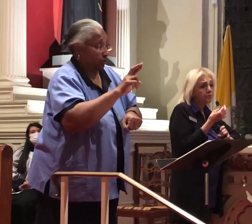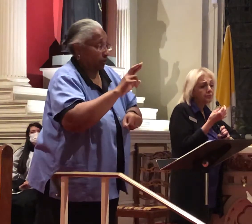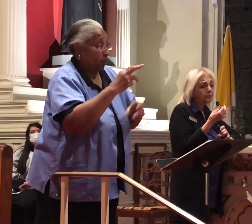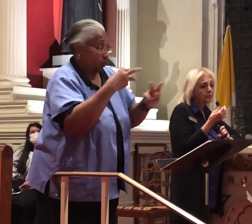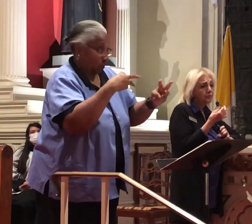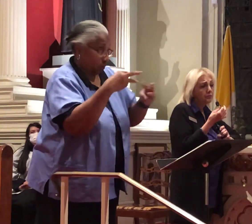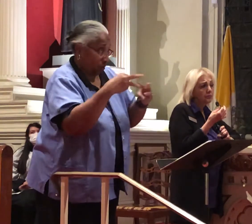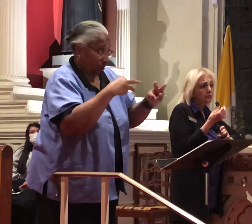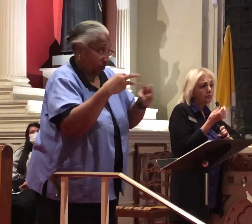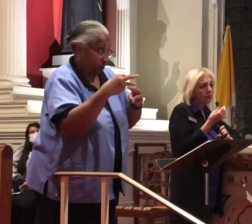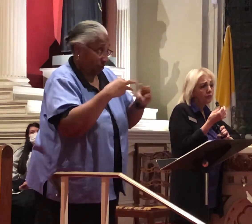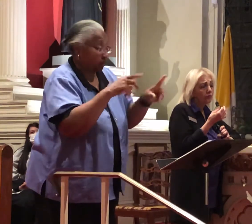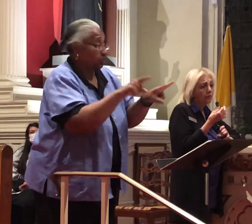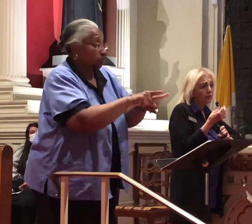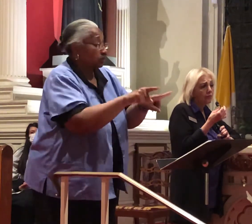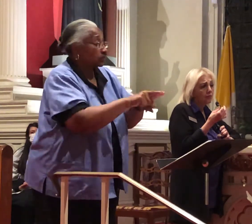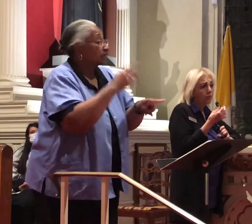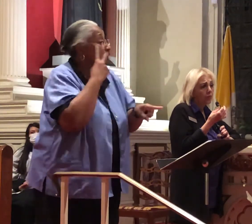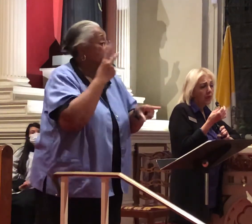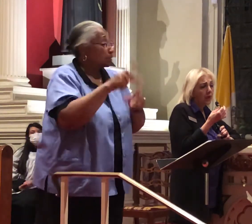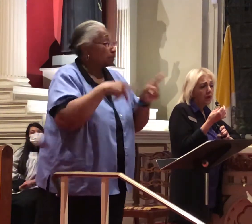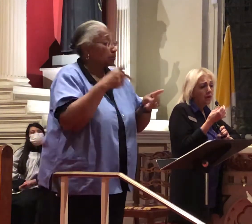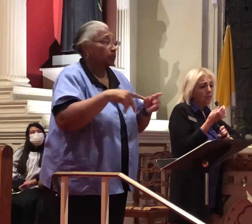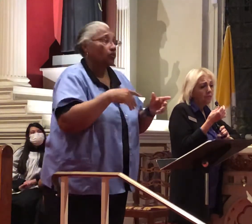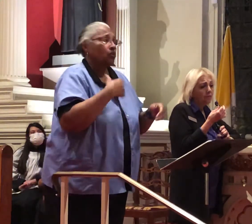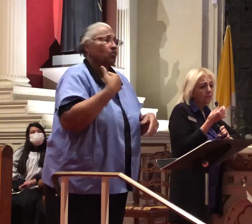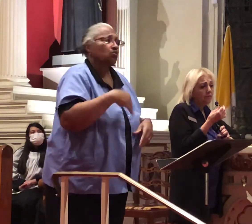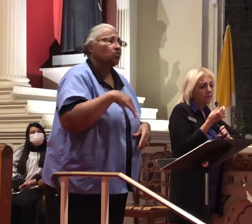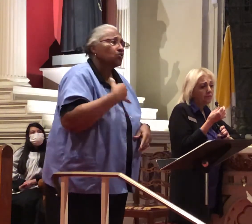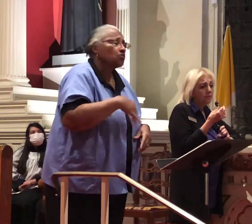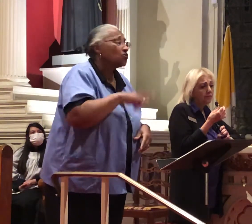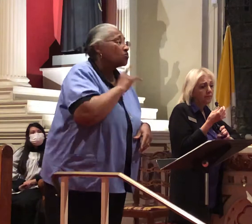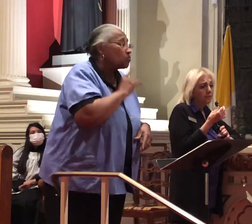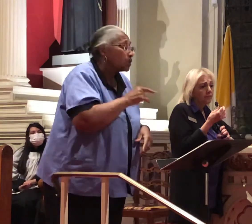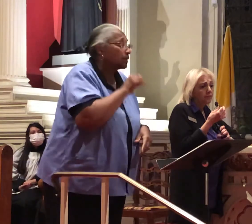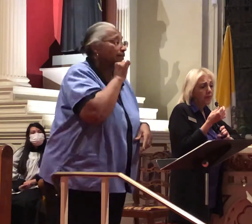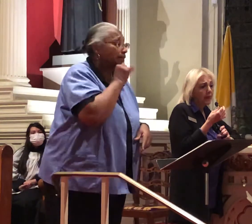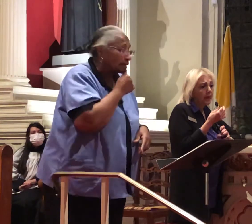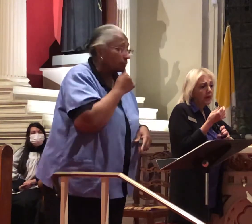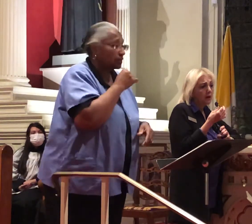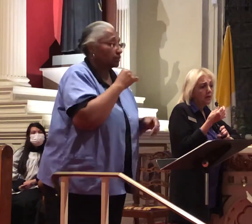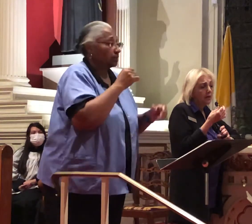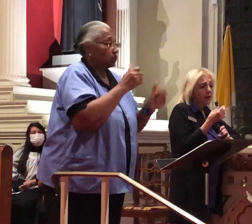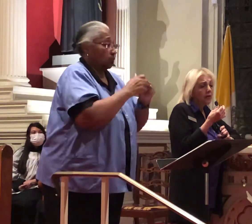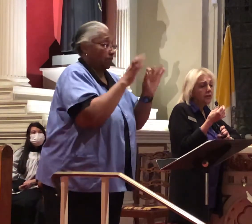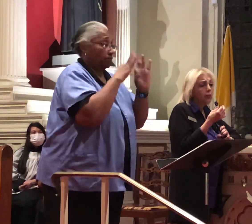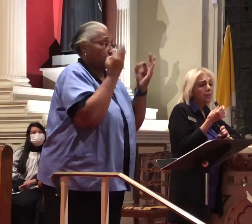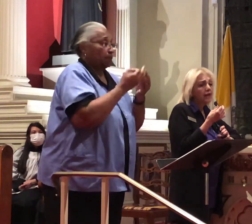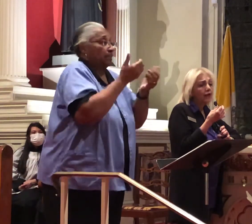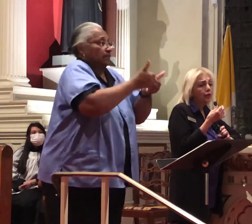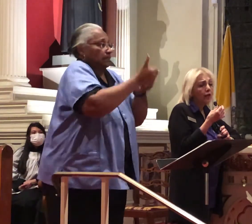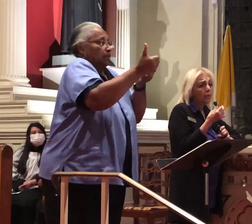and as we see people really suffering being separated from families